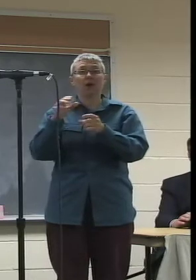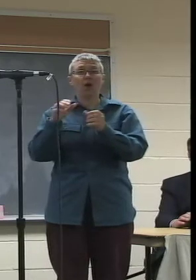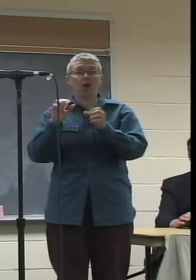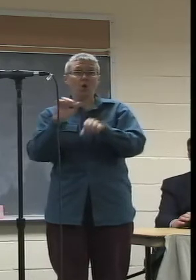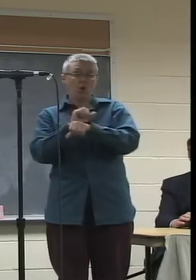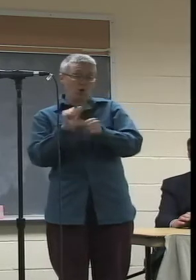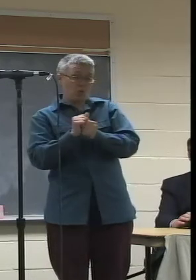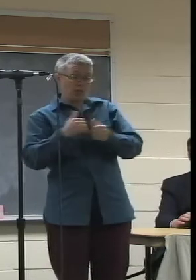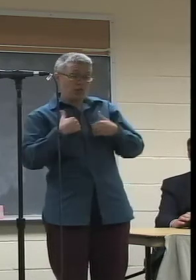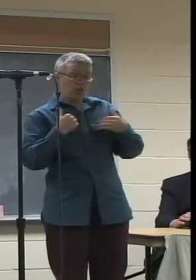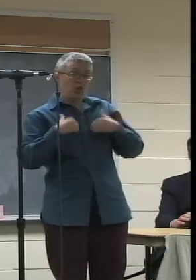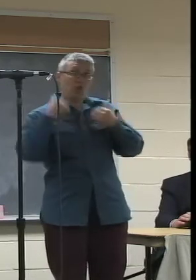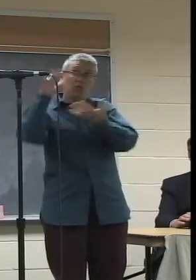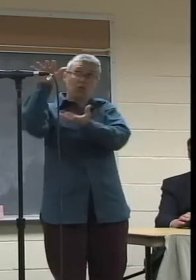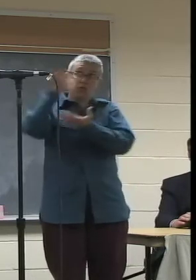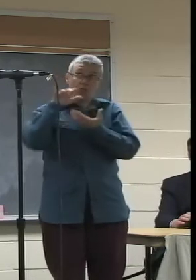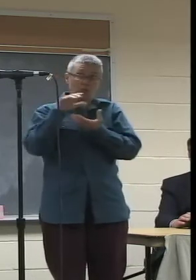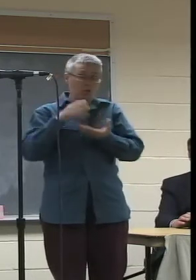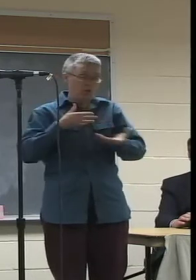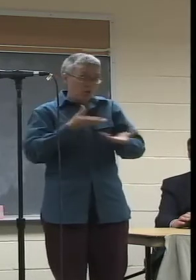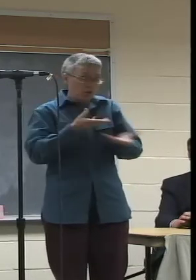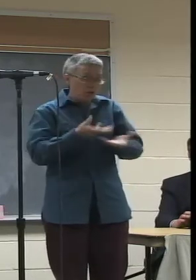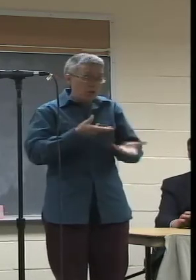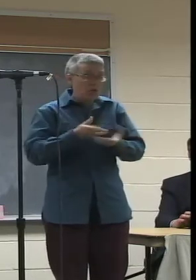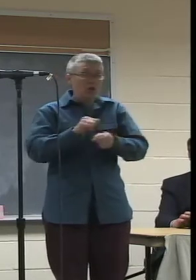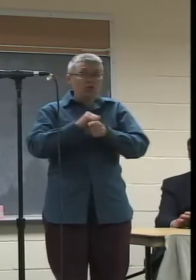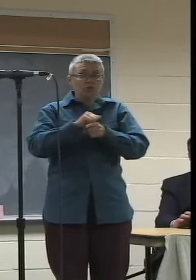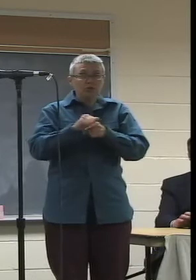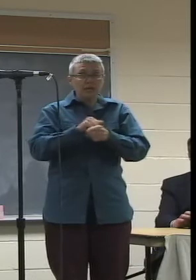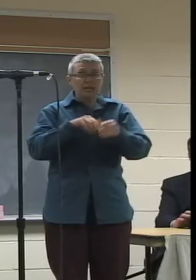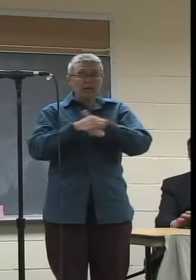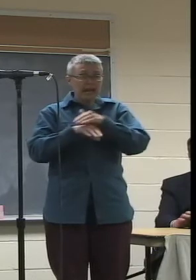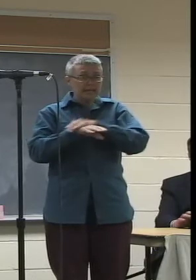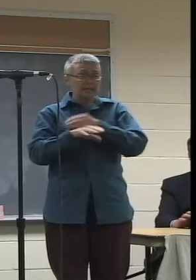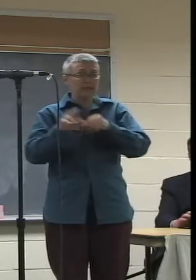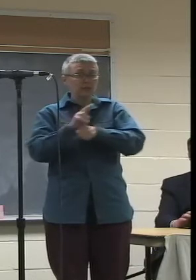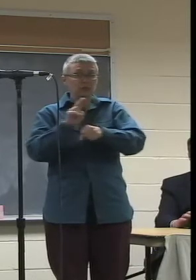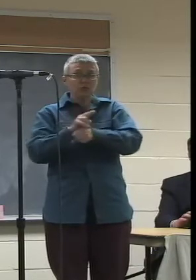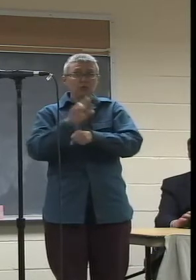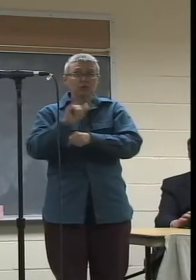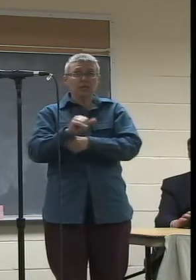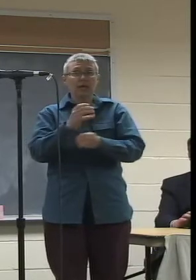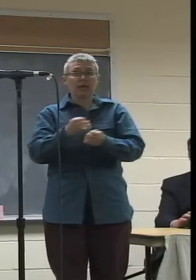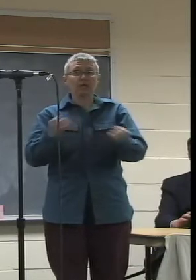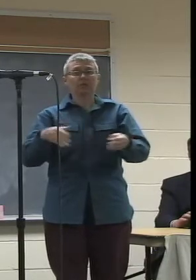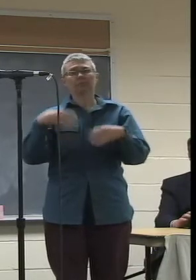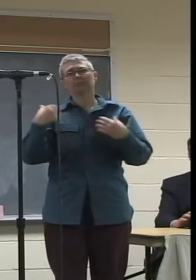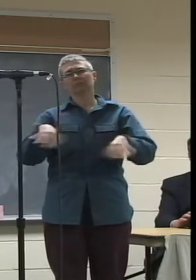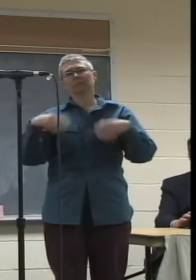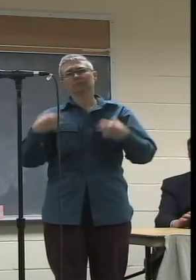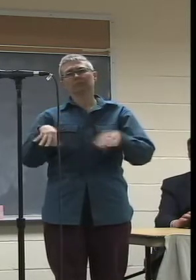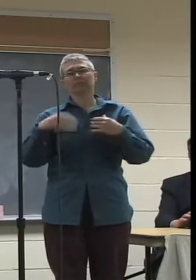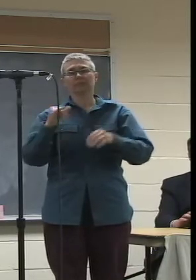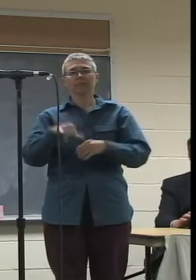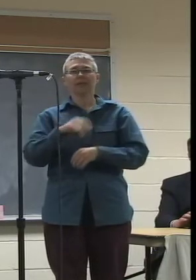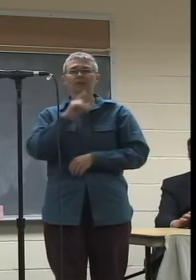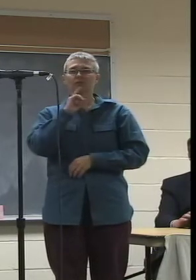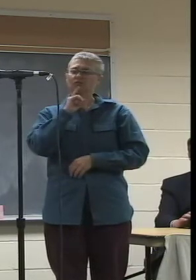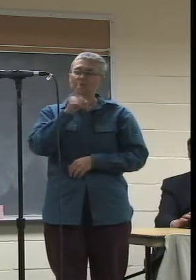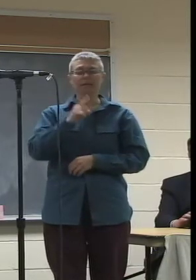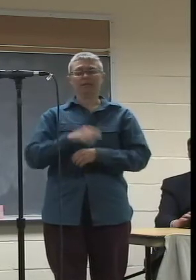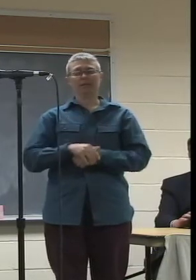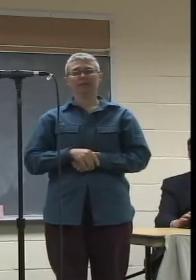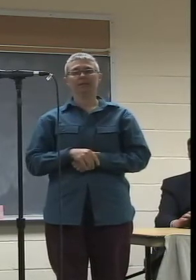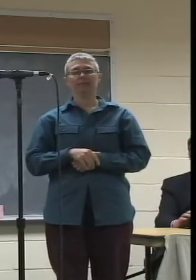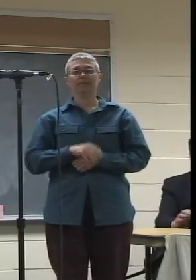echo, and I won't go out about how wonderful the training and access to the equipment in the studio is. And that's something that's real. Like, for instance, the library